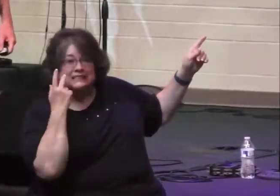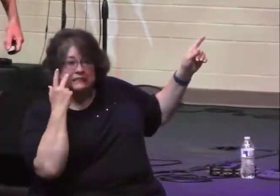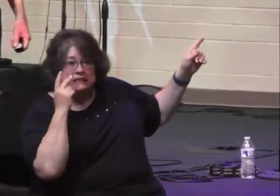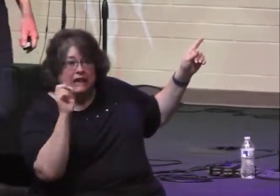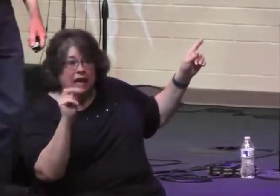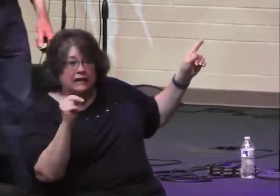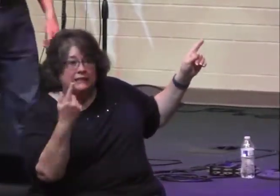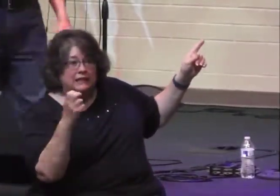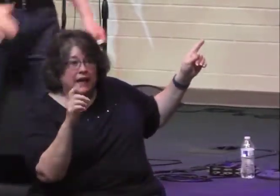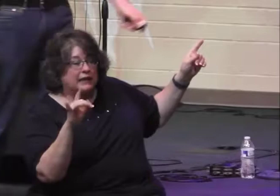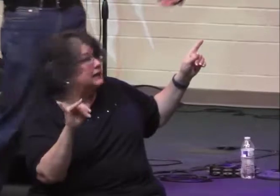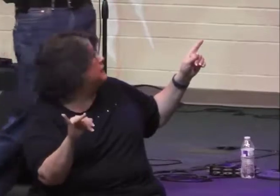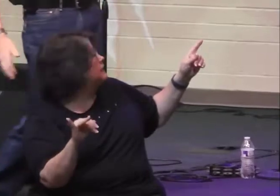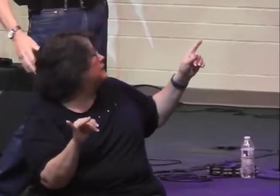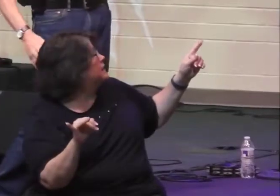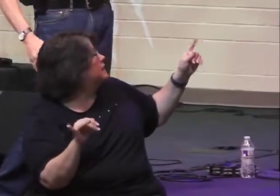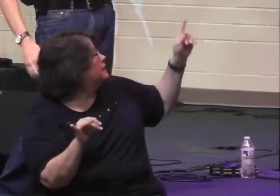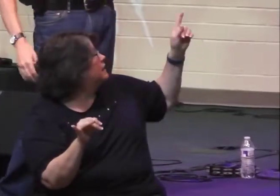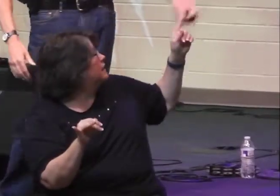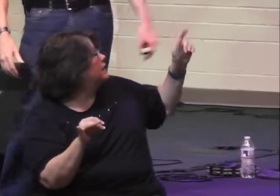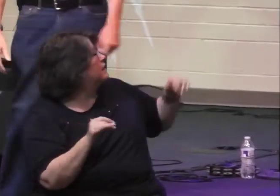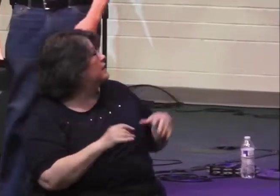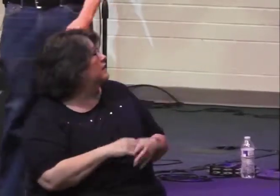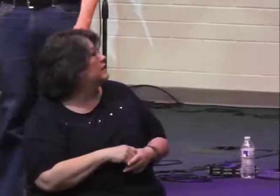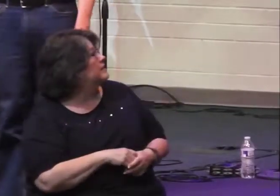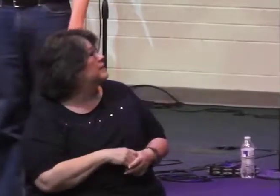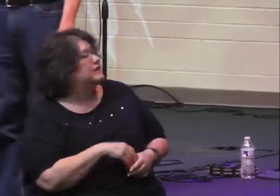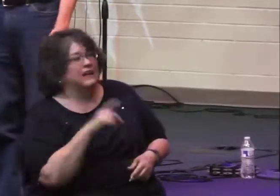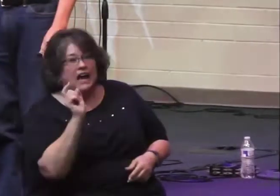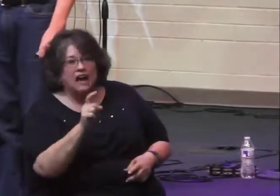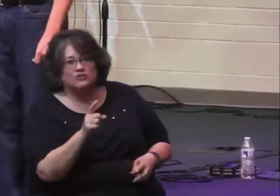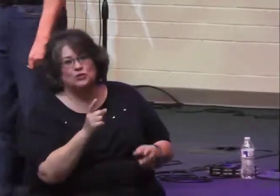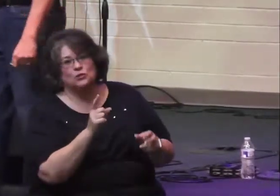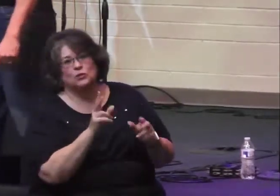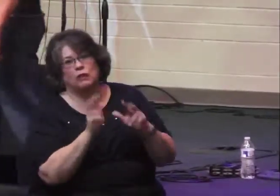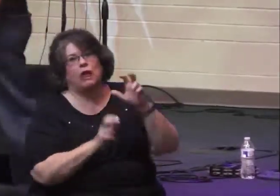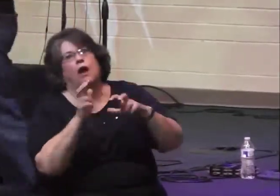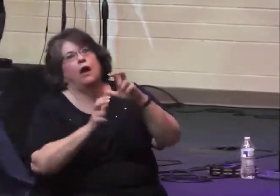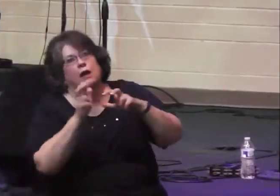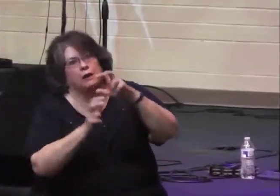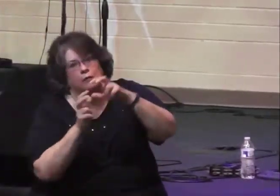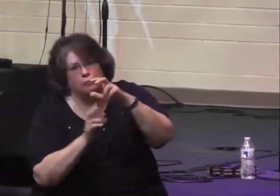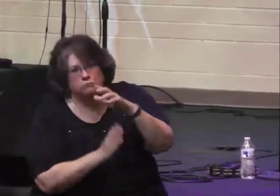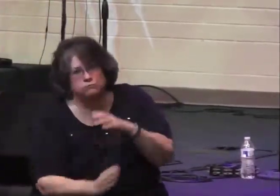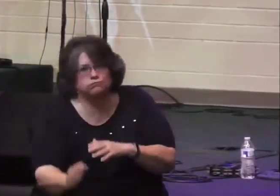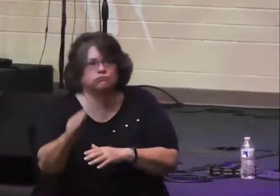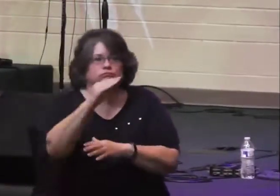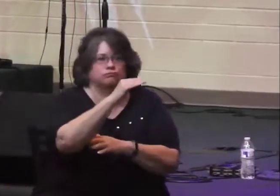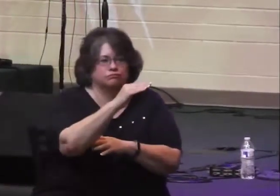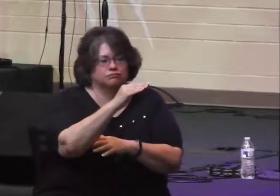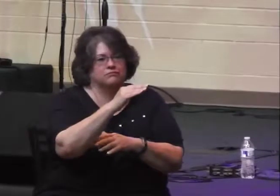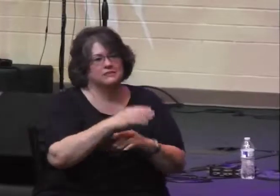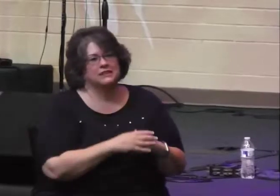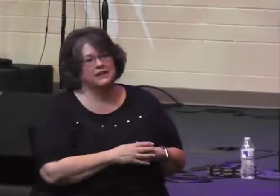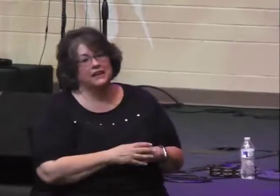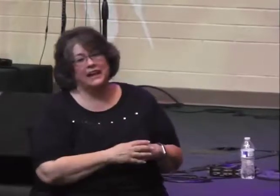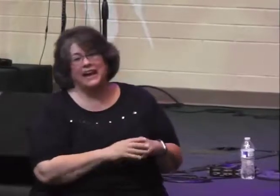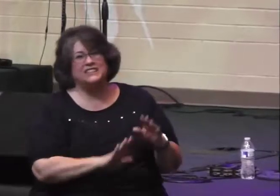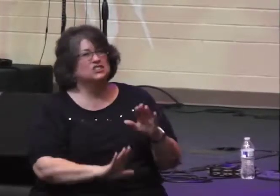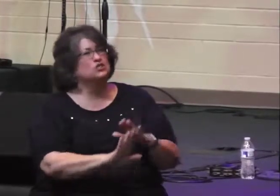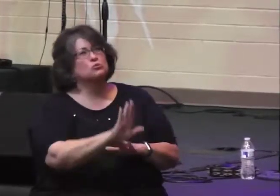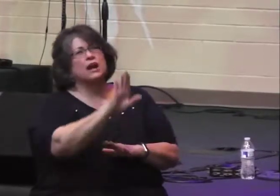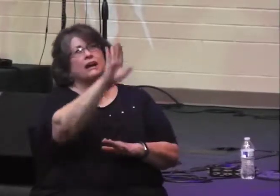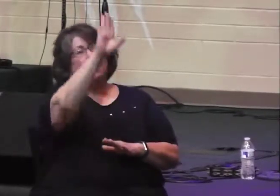There's in Gedi, the little red dot at the bottom. It's at the level of the Dead Sea. And here's what the army's got to climb up through one of these